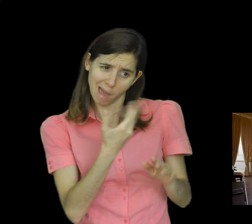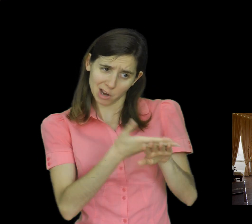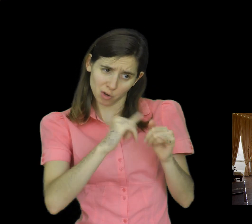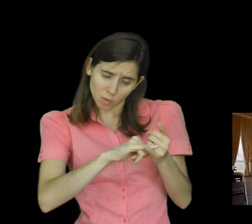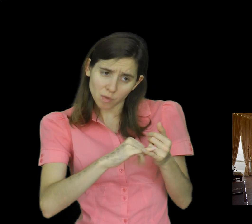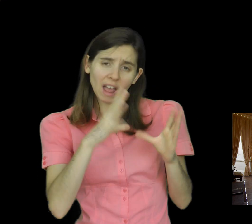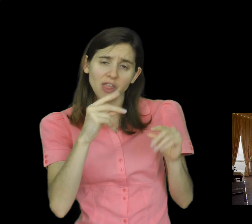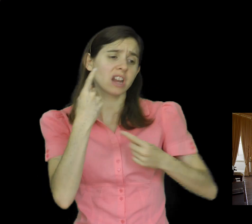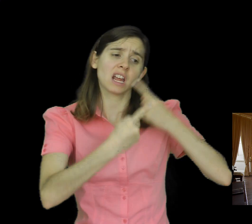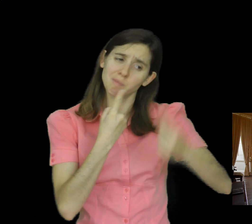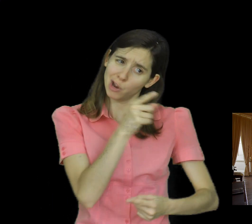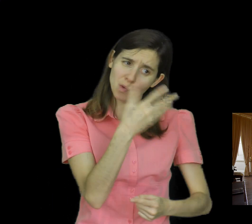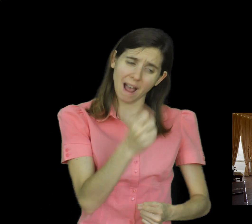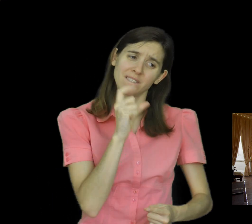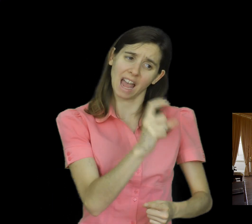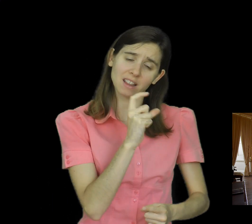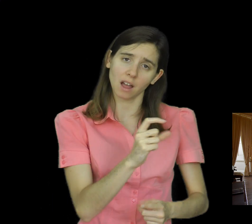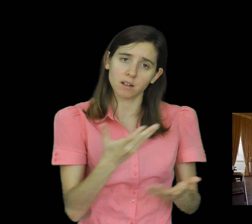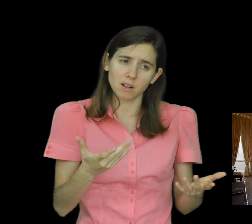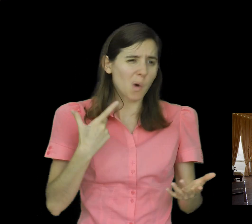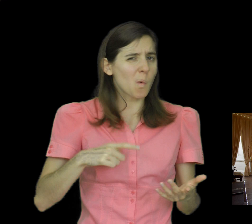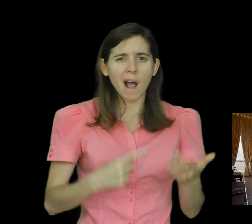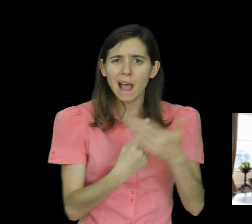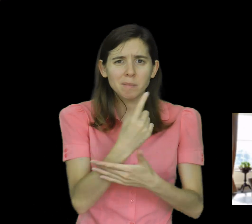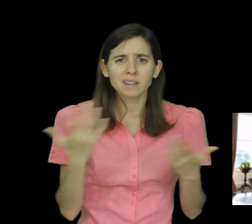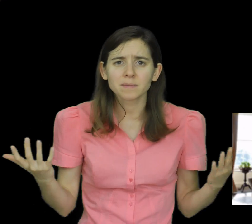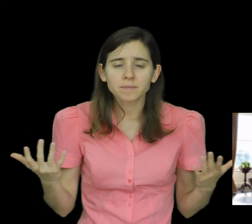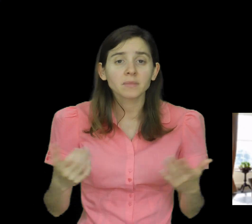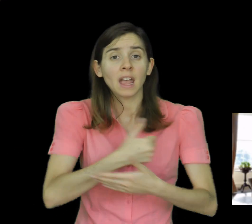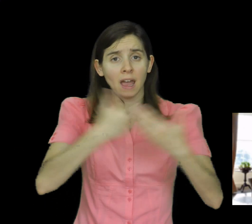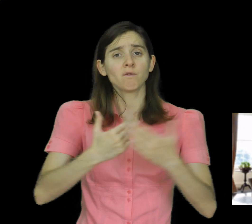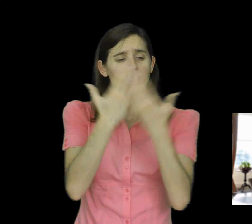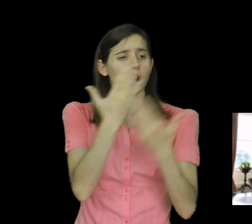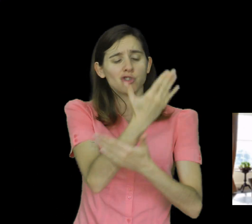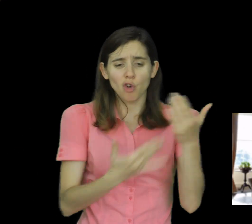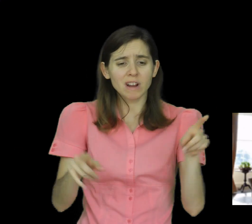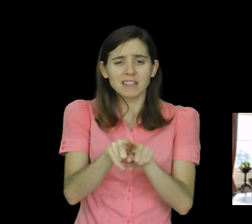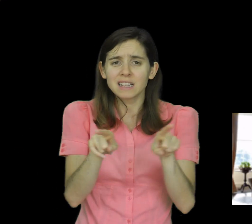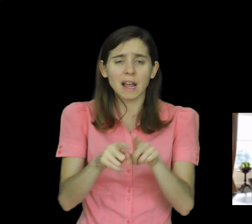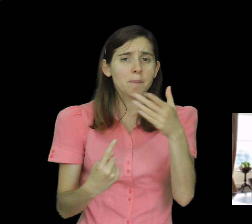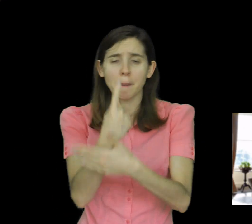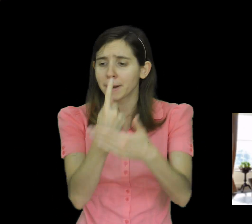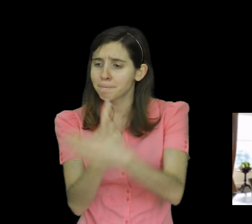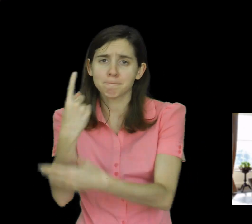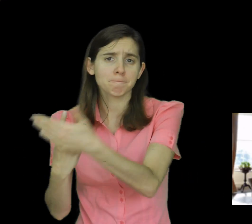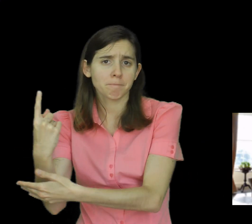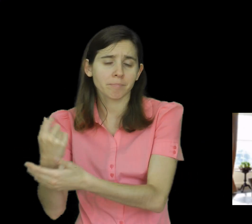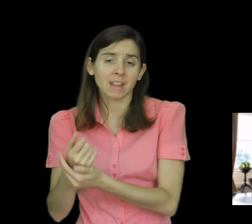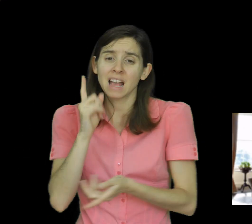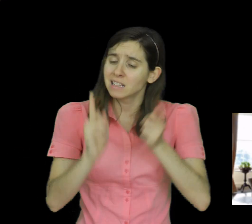explains that you have cancer. Why? Every day, stories like these unfold. Sometimes